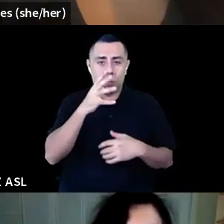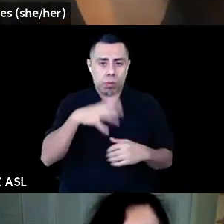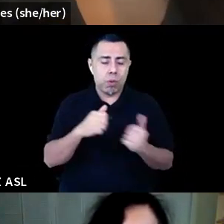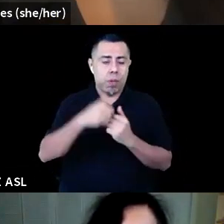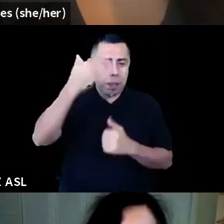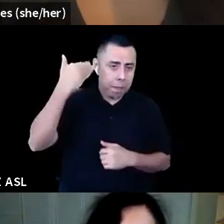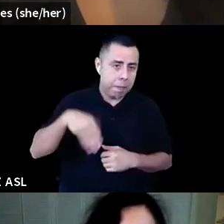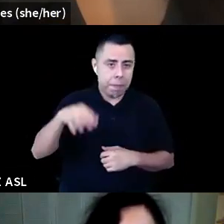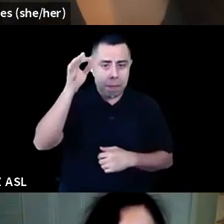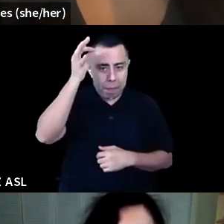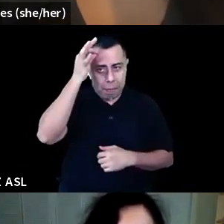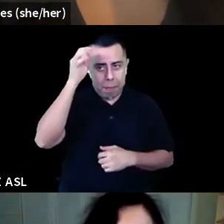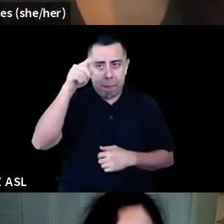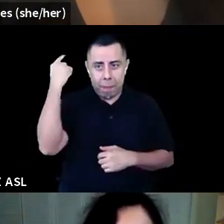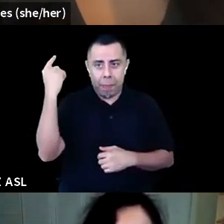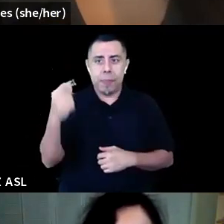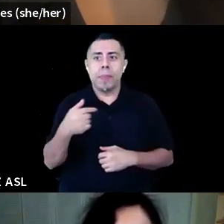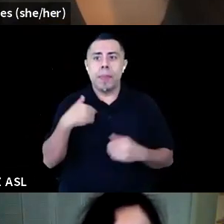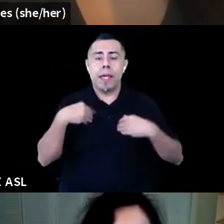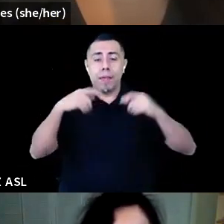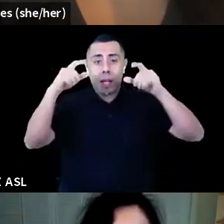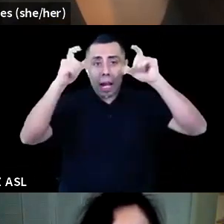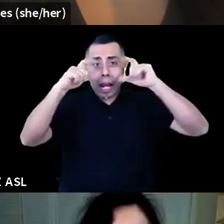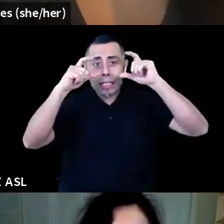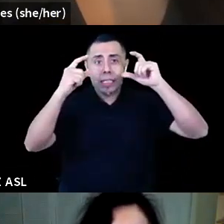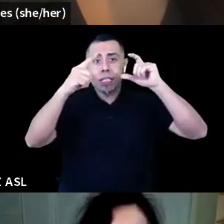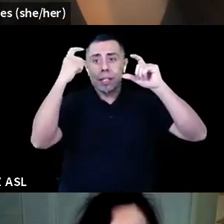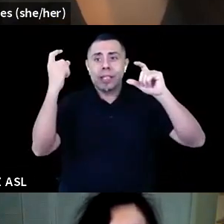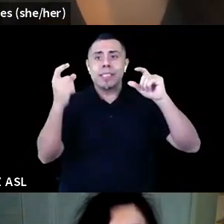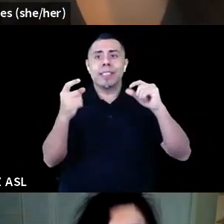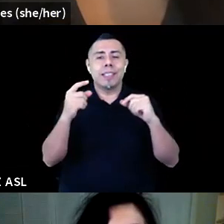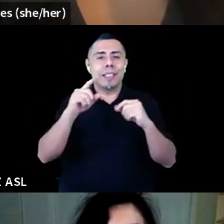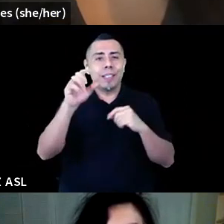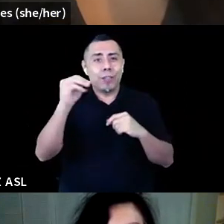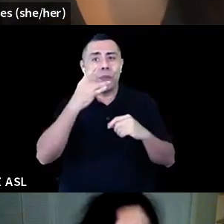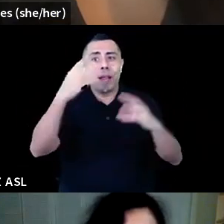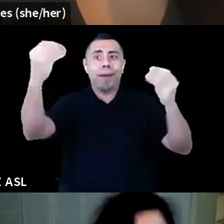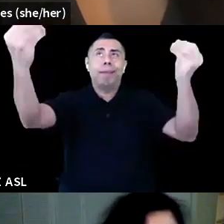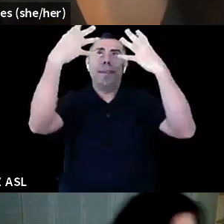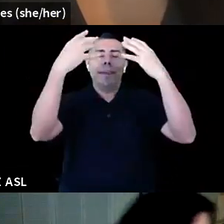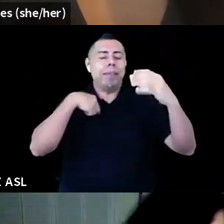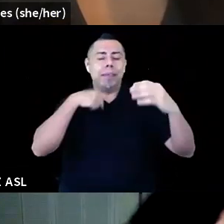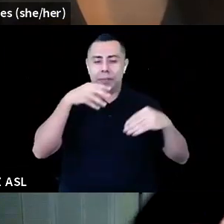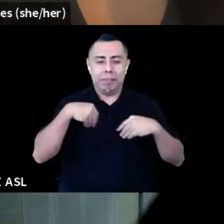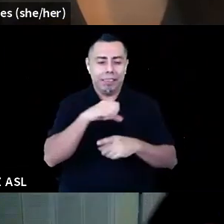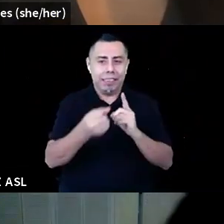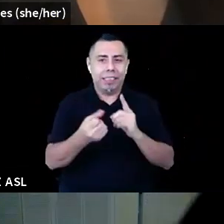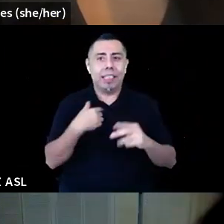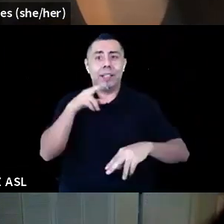the Zoom situation is, I'm not having it. I'm sitting in front of a black background with the Groundwater Arts logo